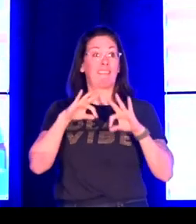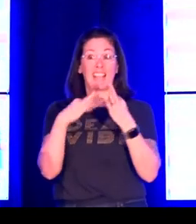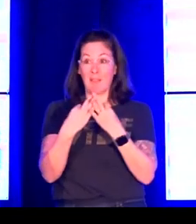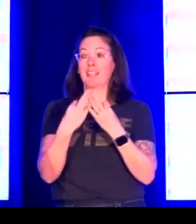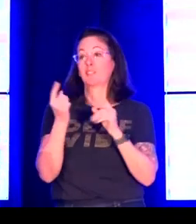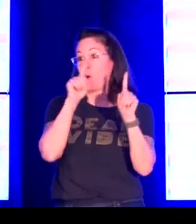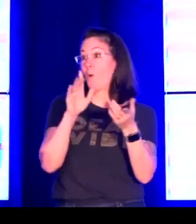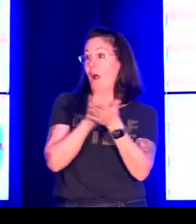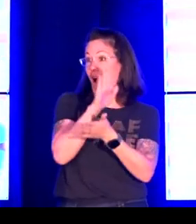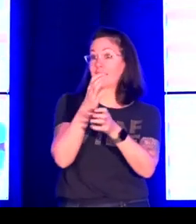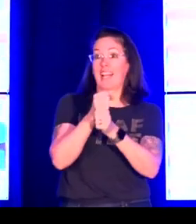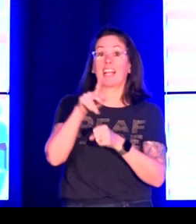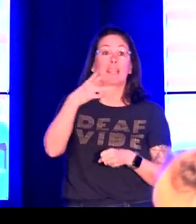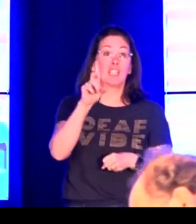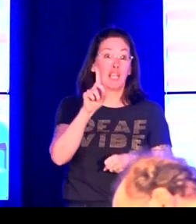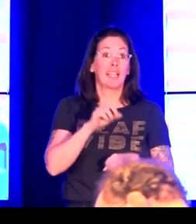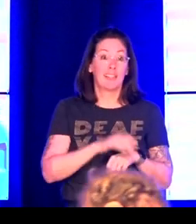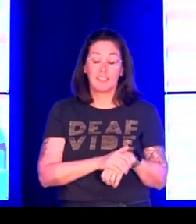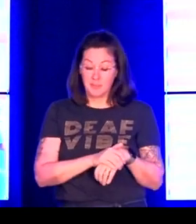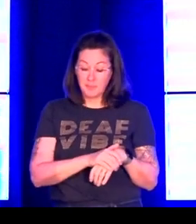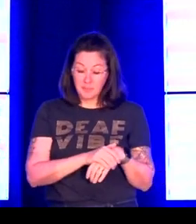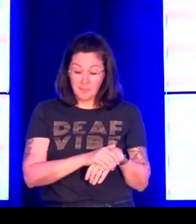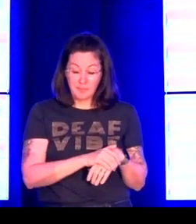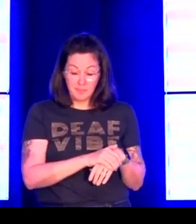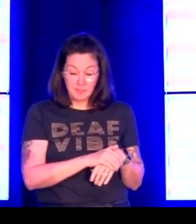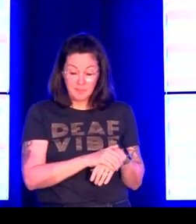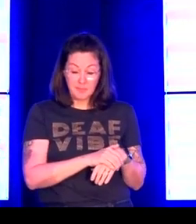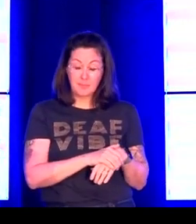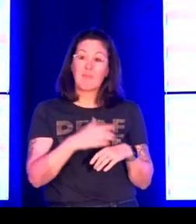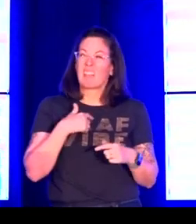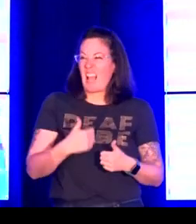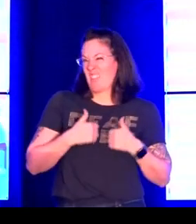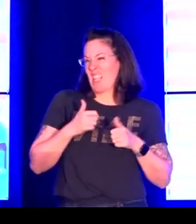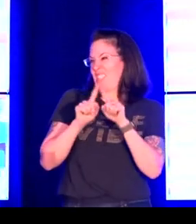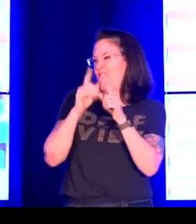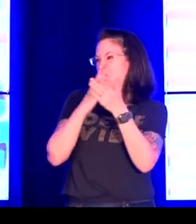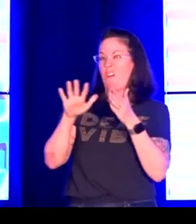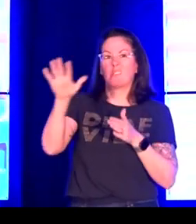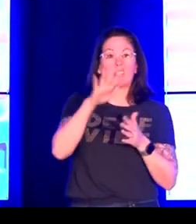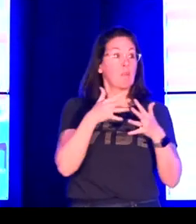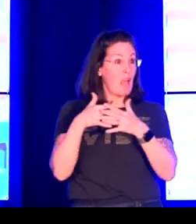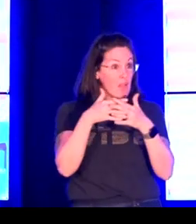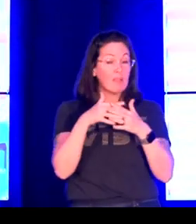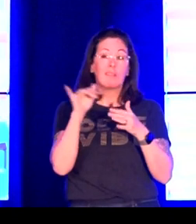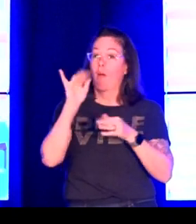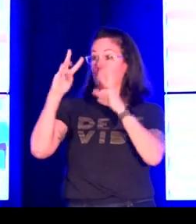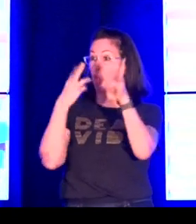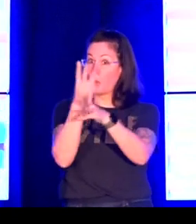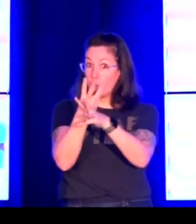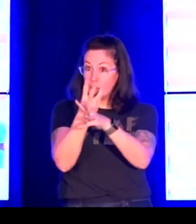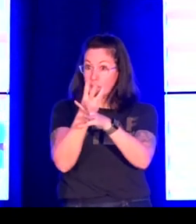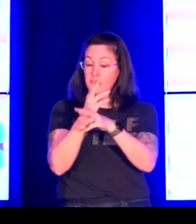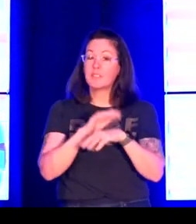economic status to be able to move to places where I could get a better education. So all of that frames my work.